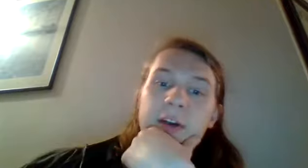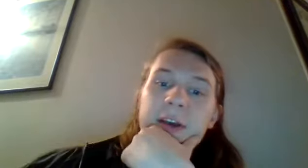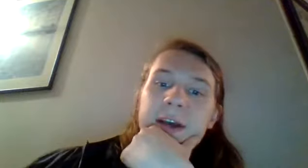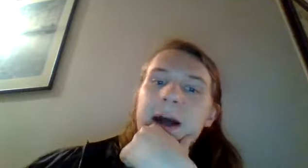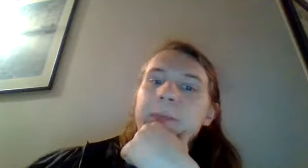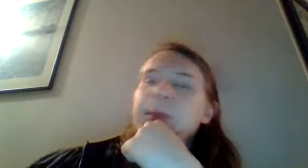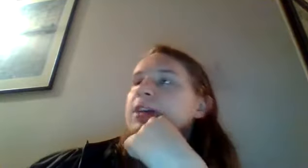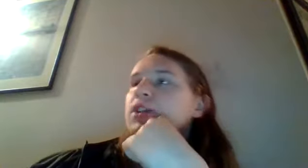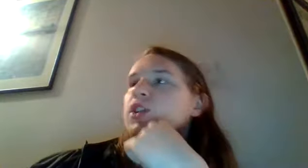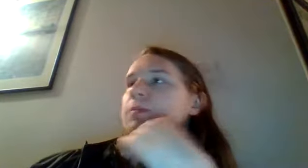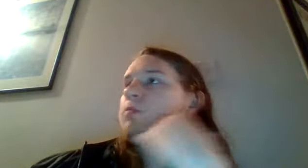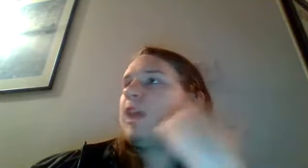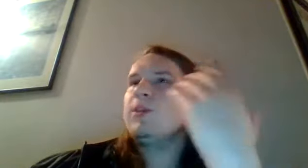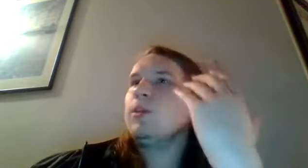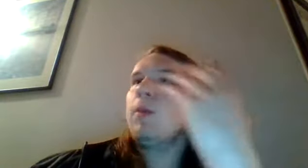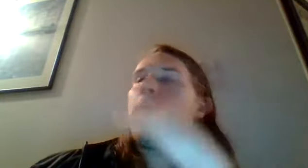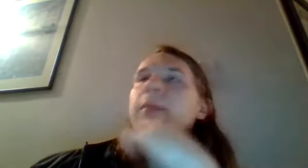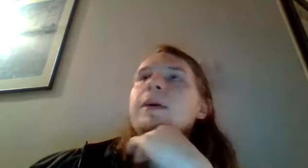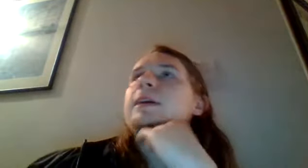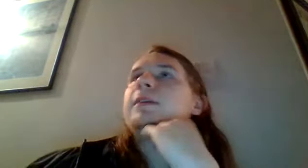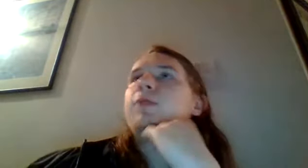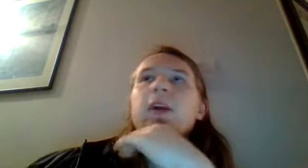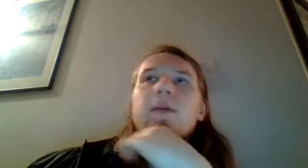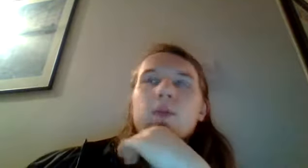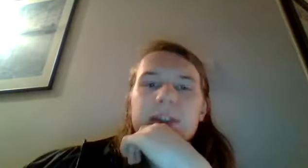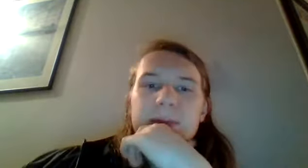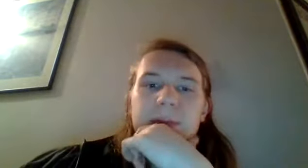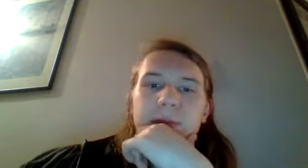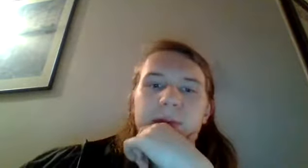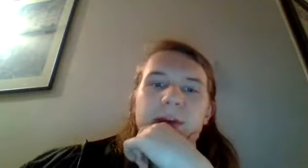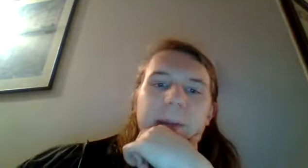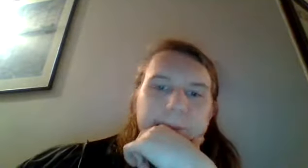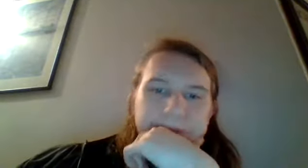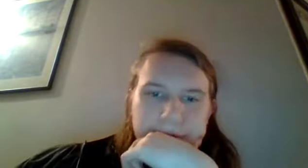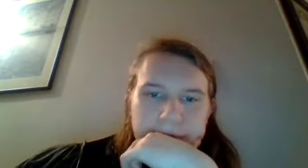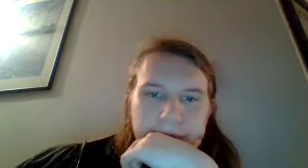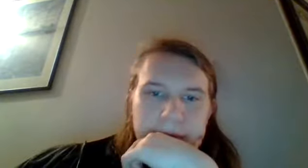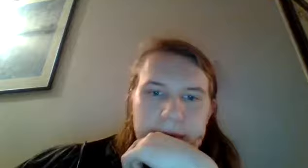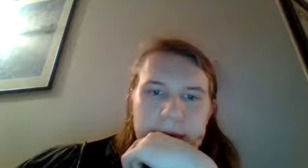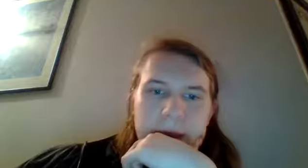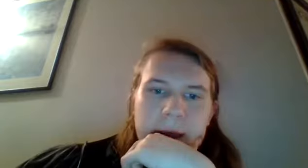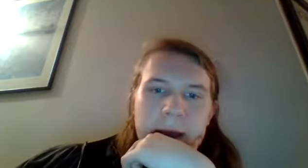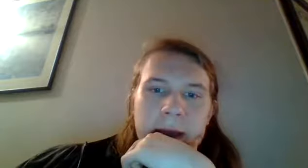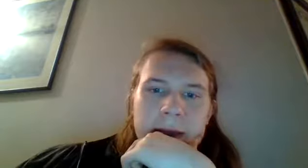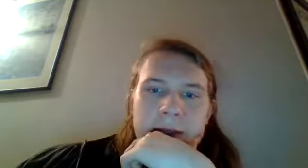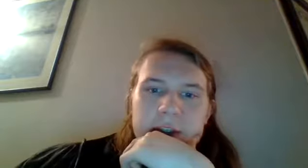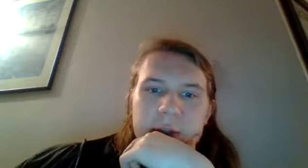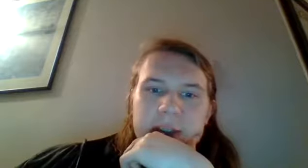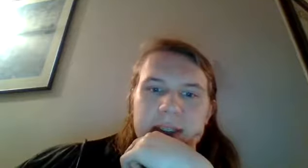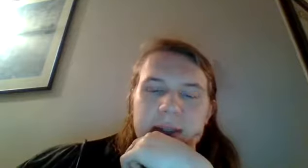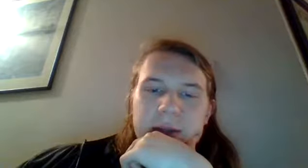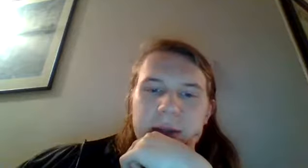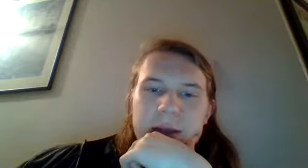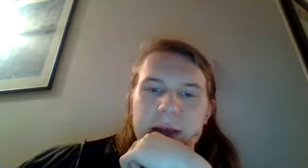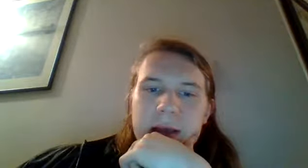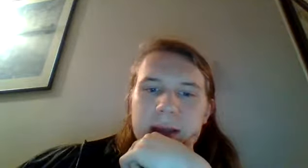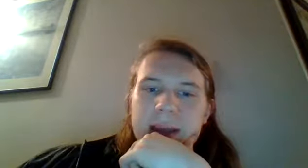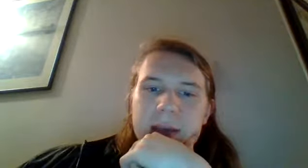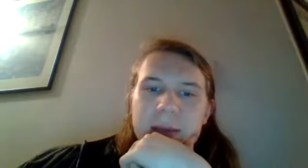um because she blames her mom for whatever reason for the fire uh so we see uh kagame